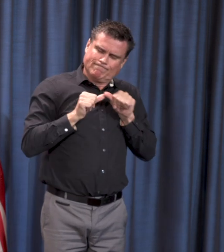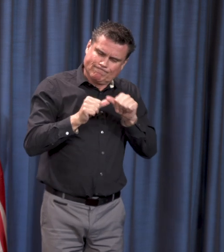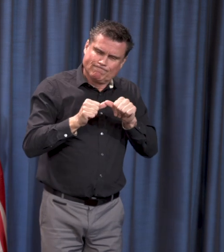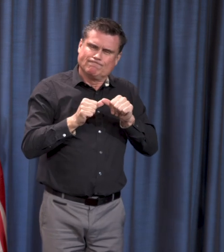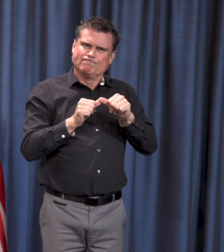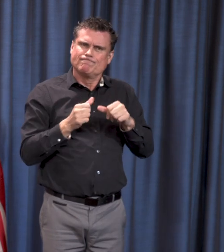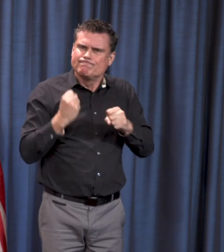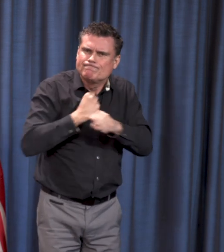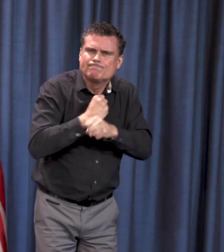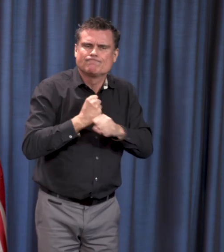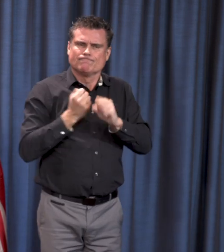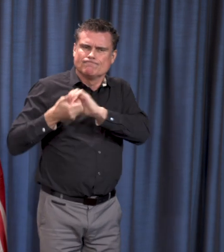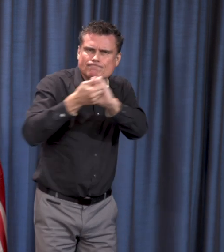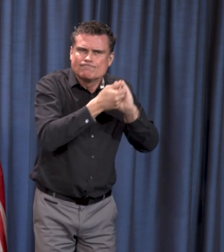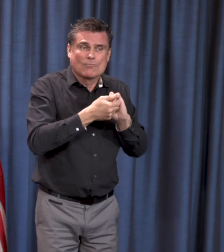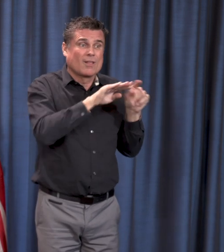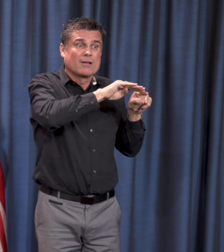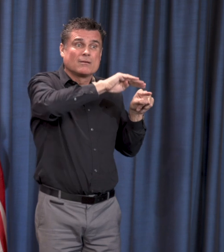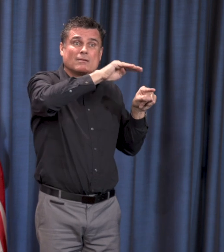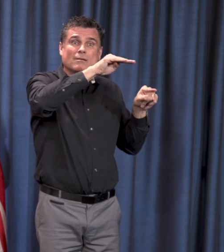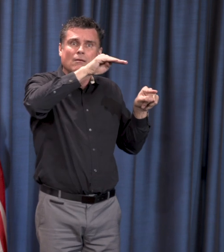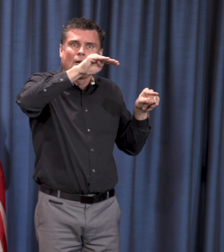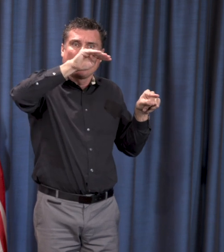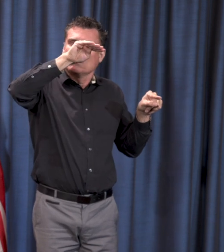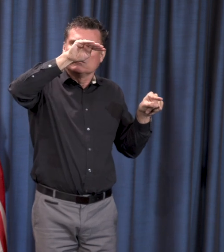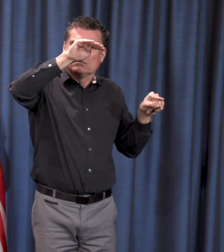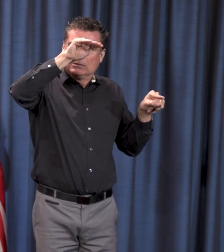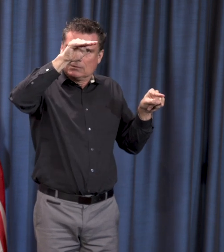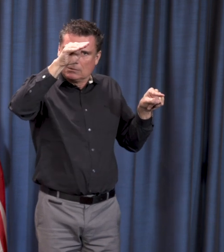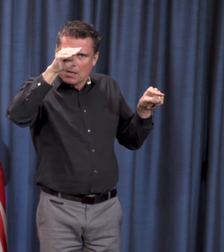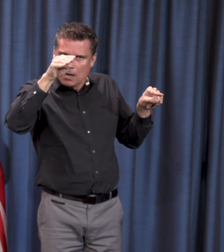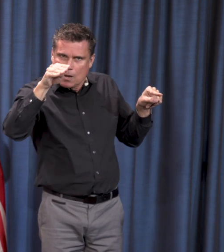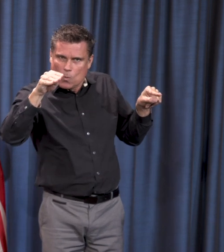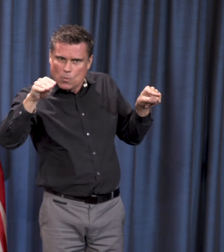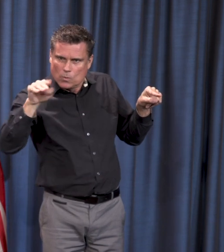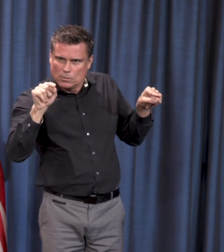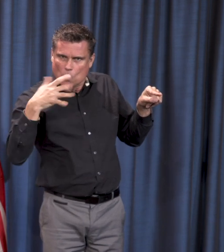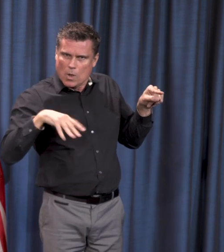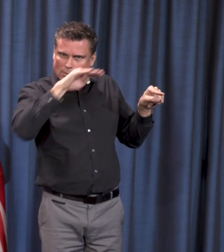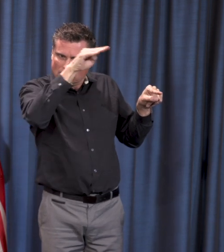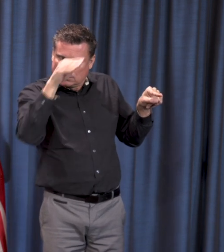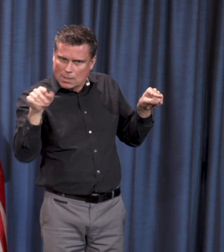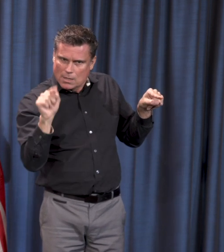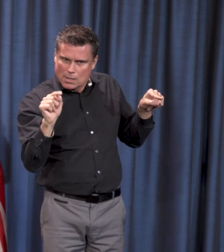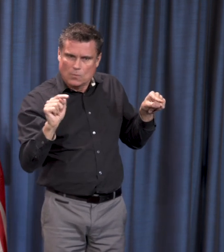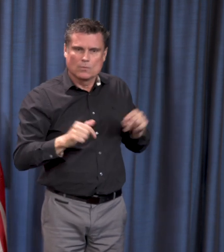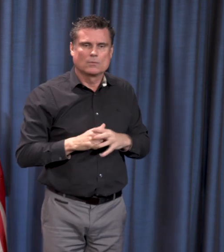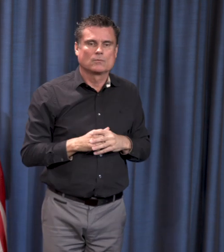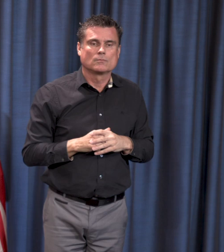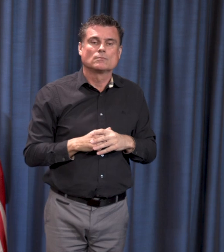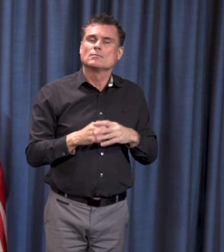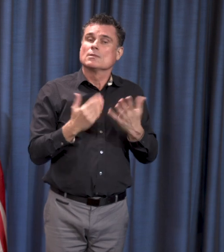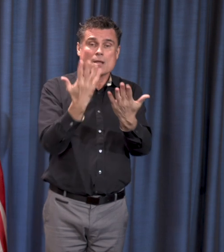others and follow the important things that we talked about from the very beginning of this, cleaning our hands regularly, covering our mouth